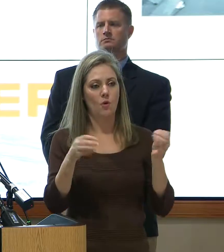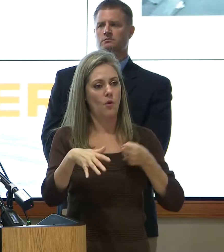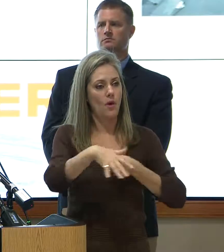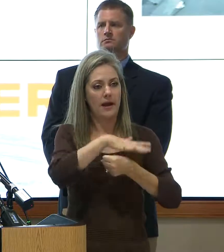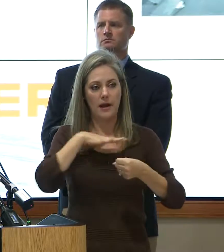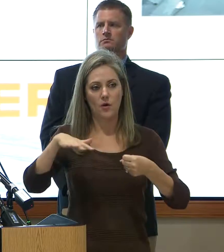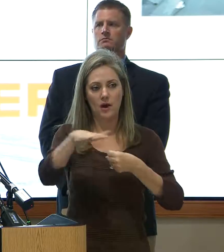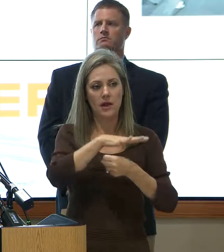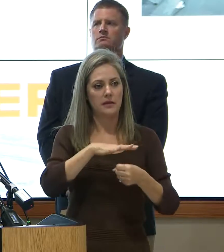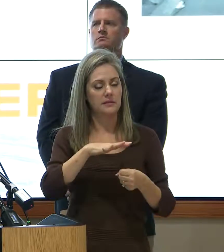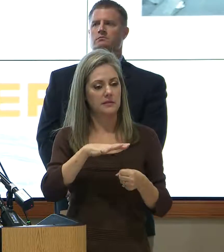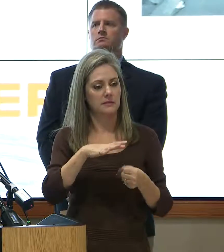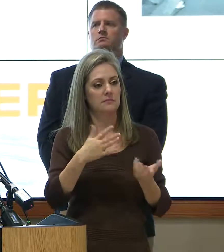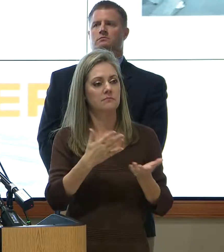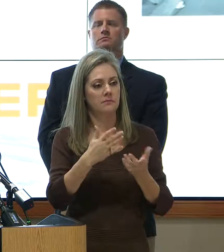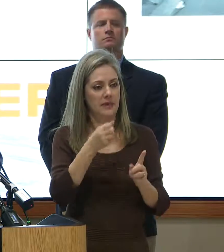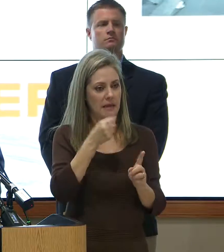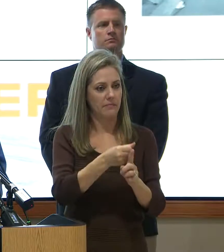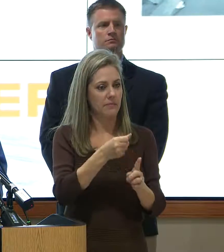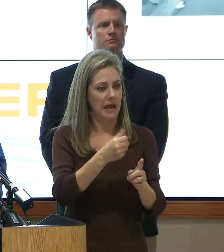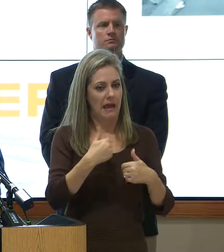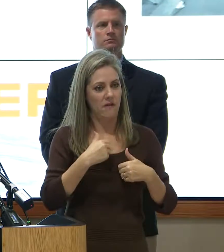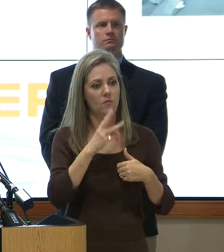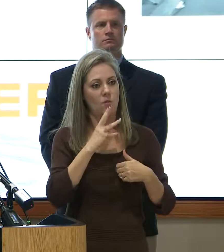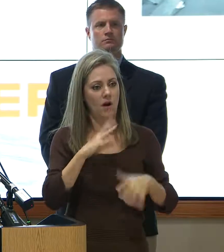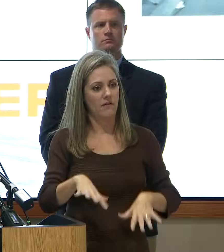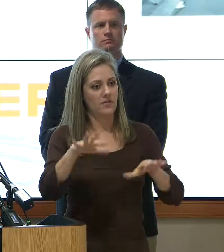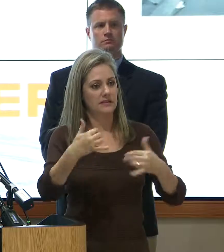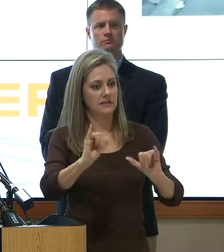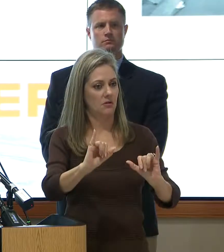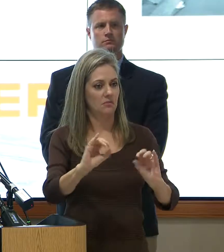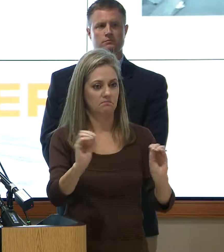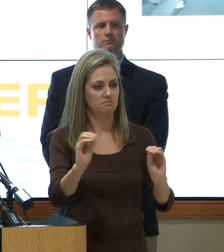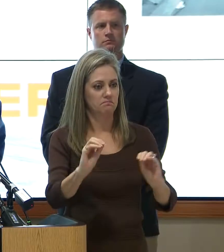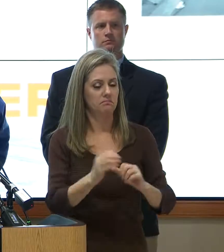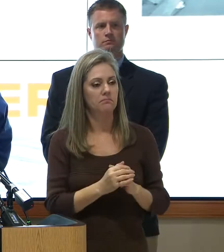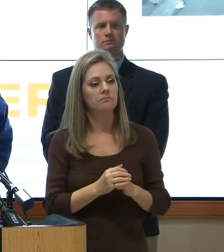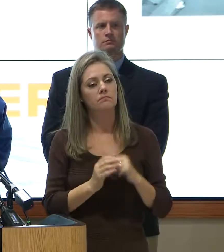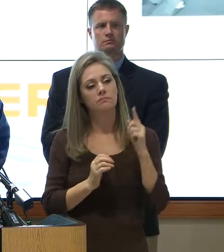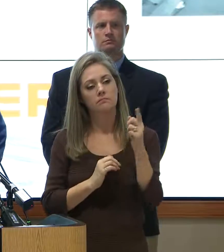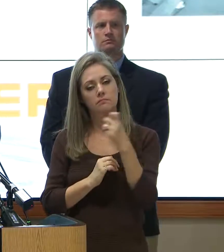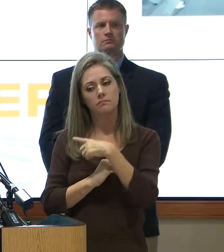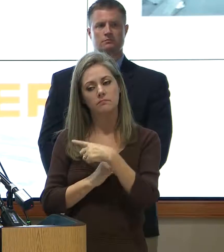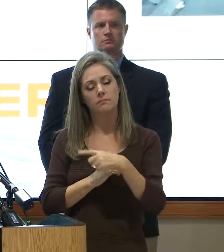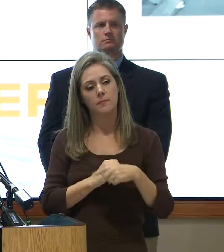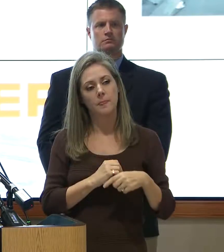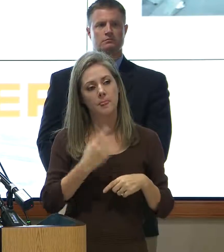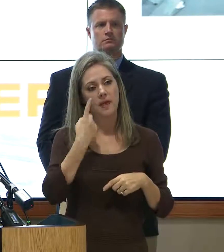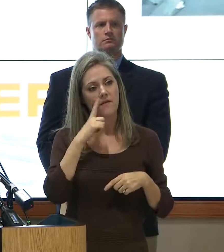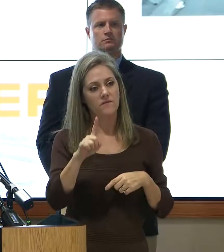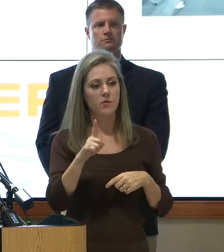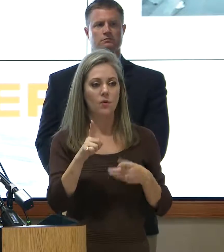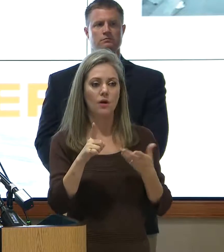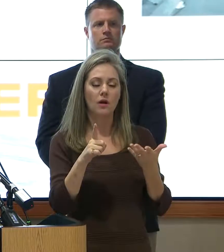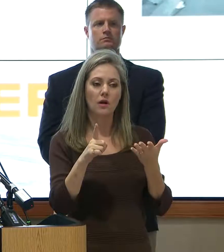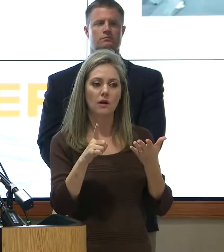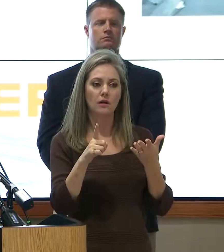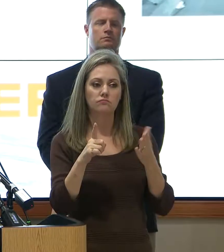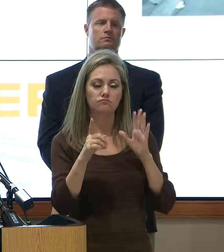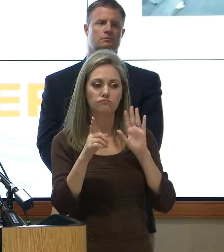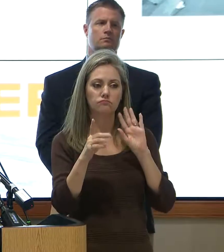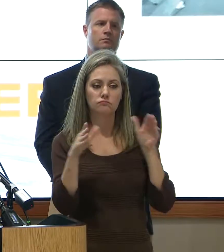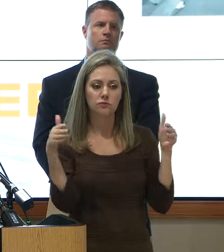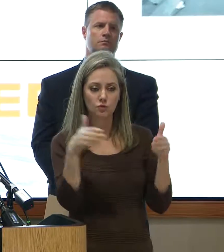in Harris County that are impacted by flooding. Judge, one more question real quick. In terms of scope, in a previous